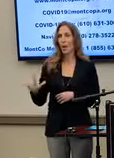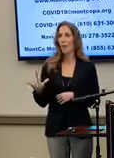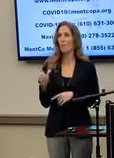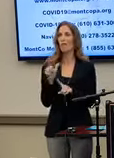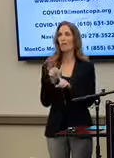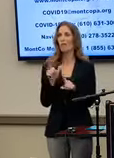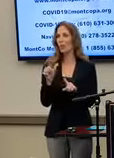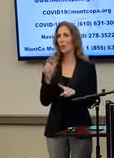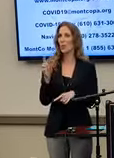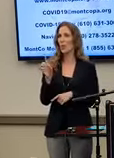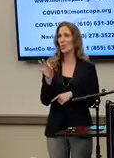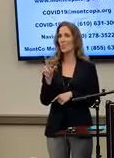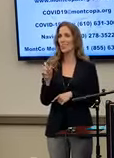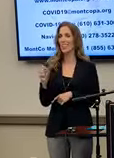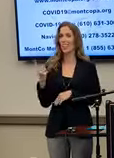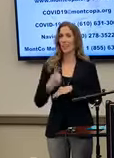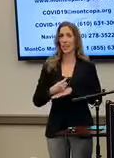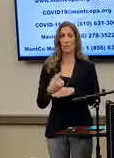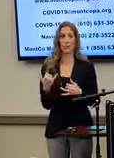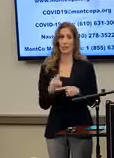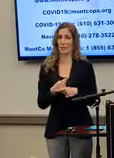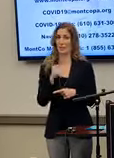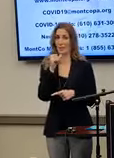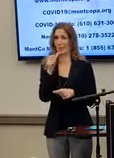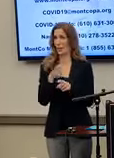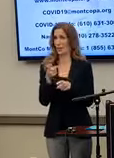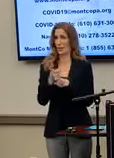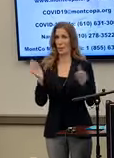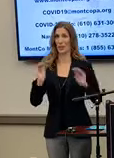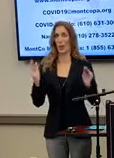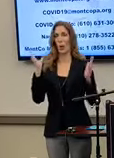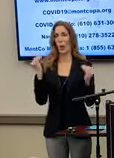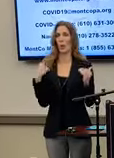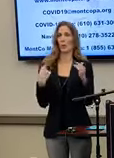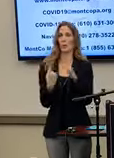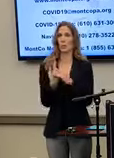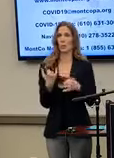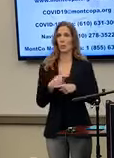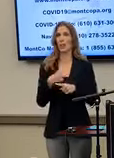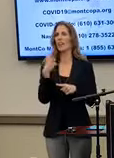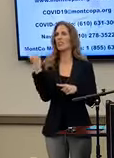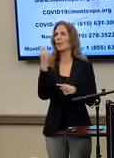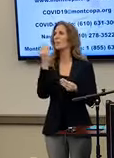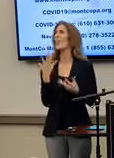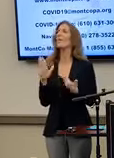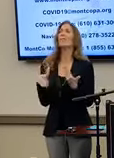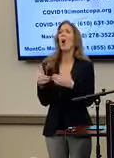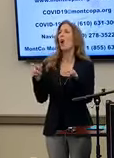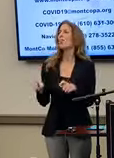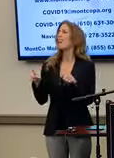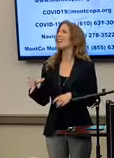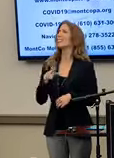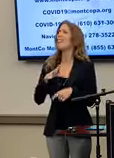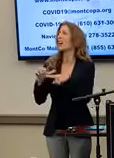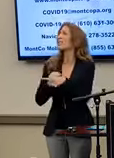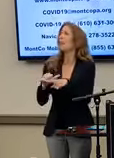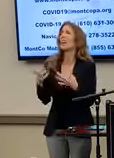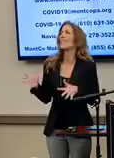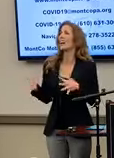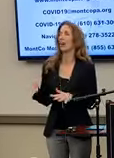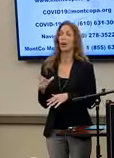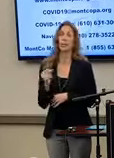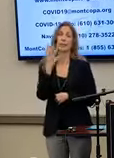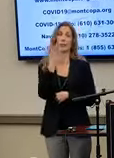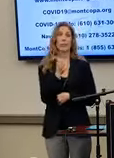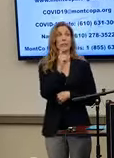Unfortunately, none of this is a joke. I was hoping I would come in today and someone would say this has all been a drill, but unfortunately that did not happen.